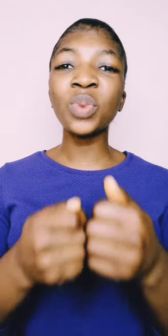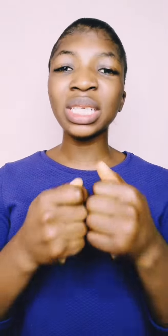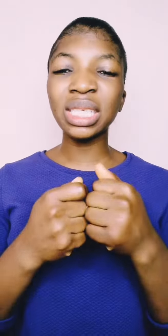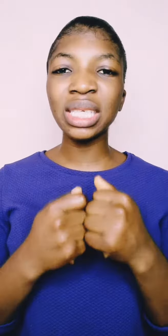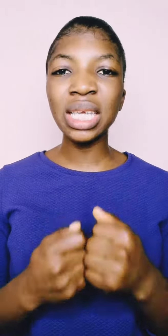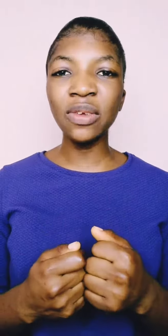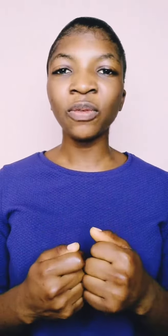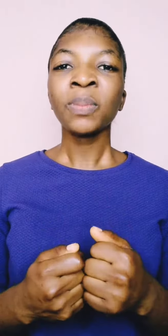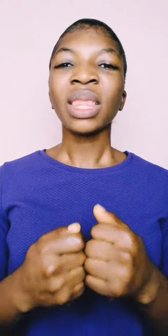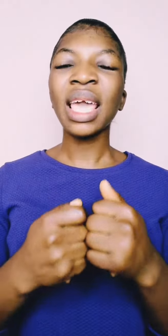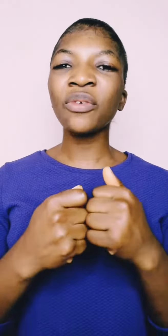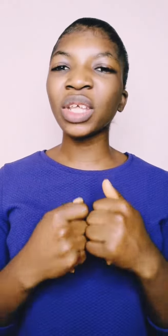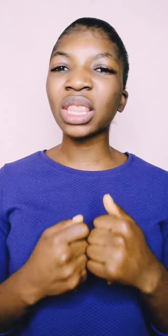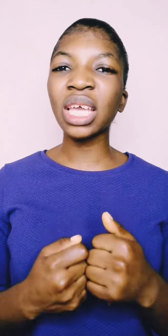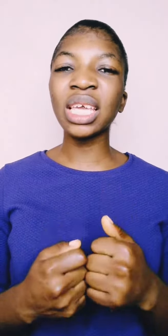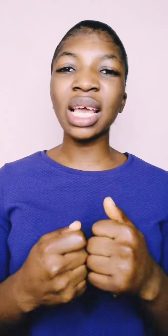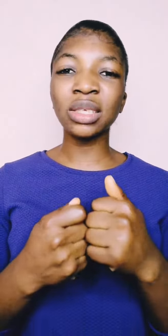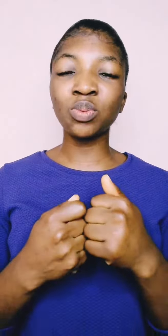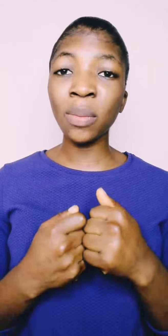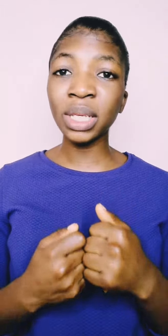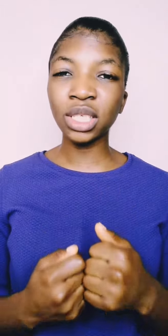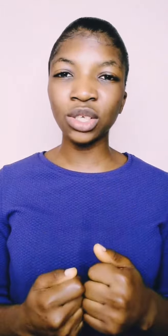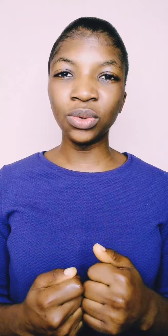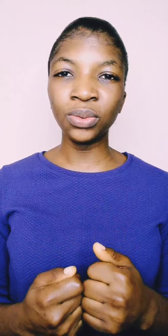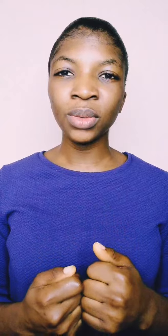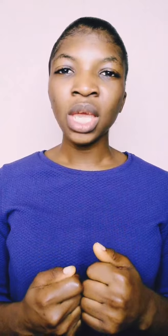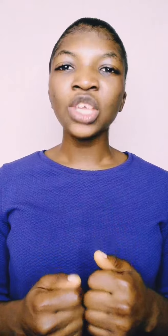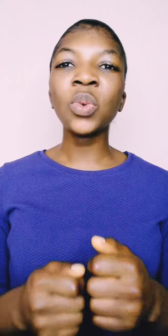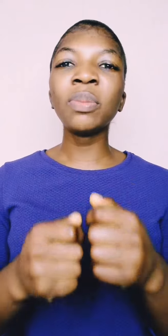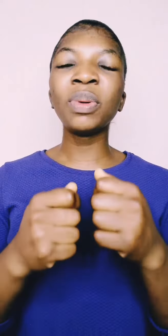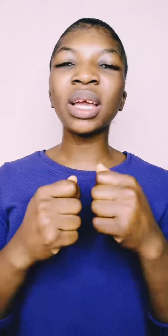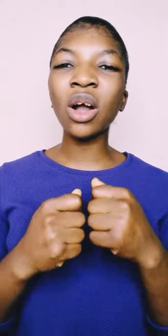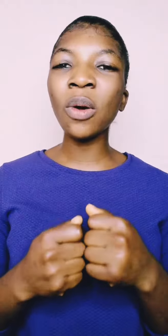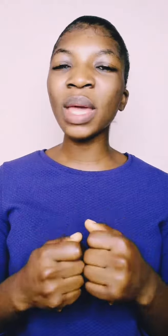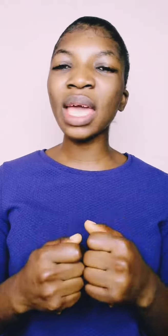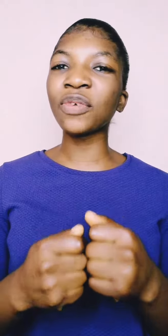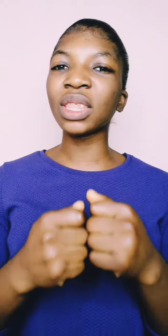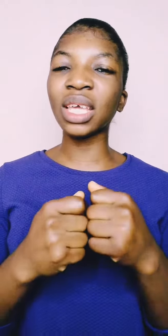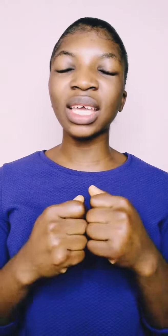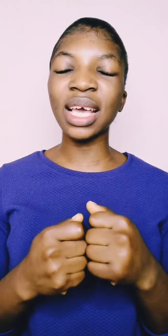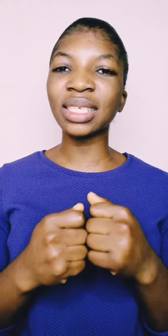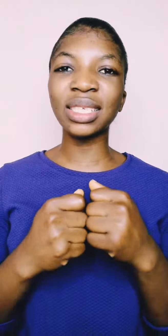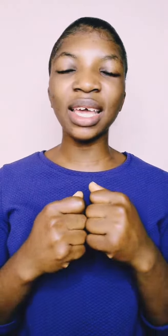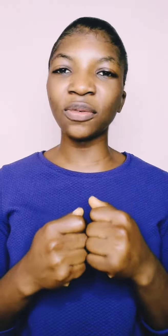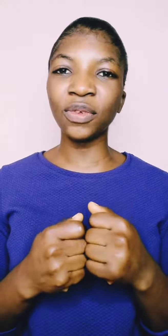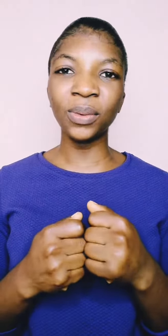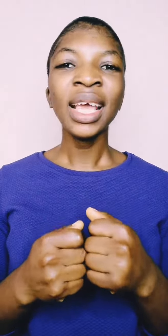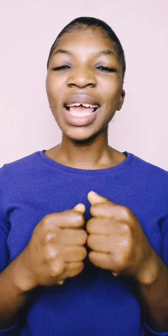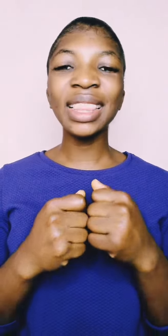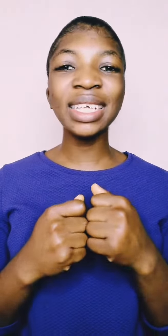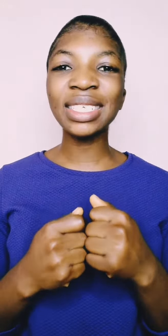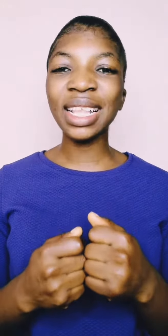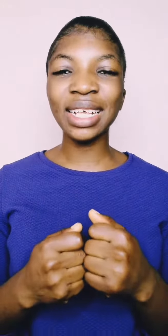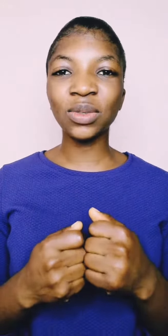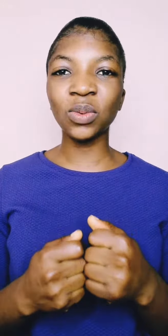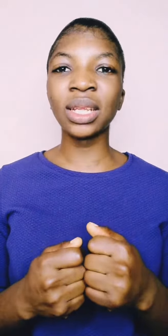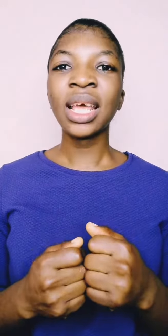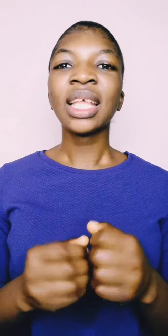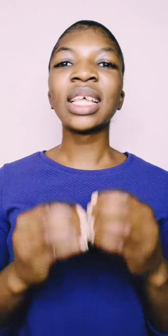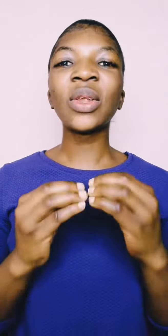receive everything he has promised you. You will become everything he has said of you. And this last one, the